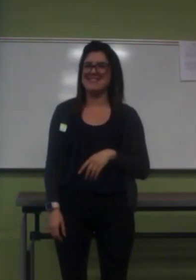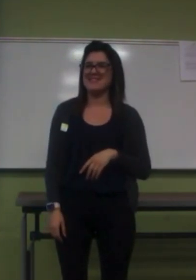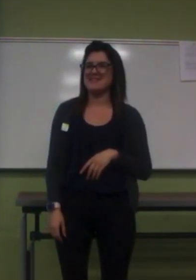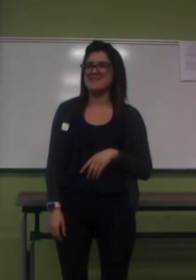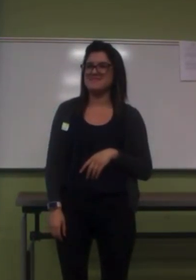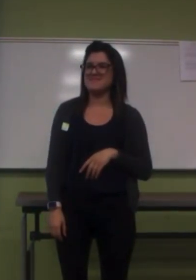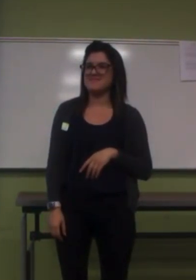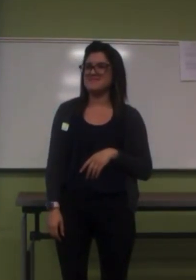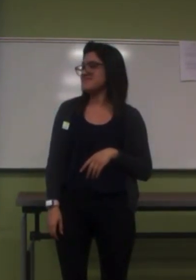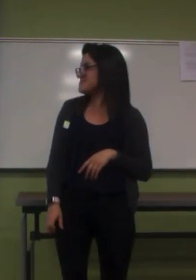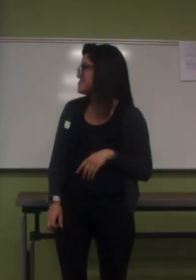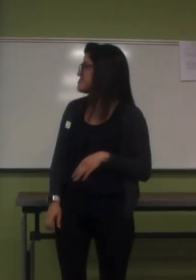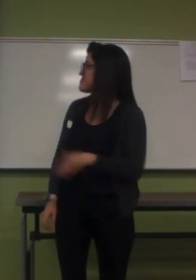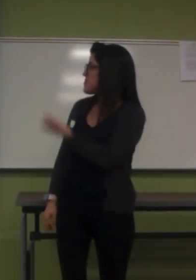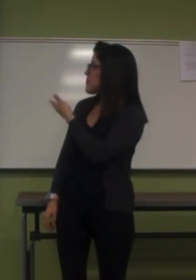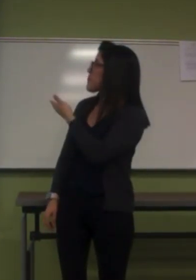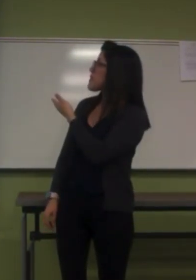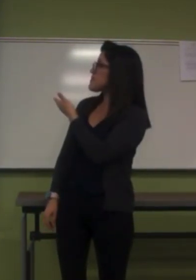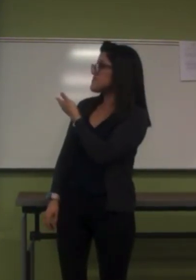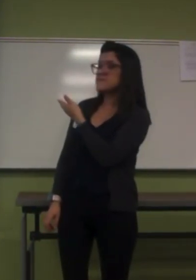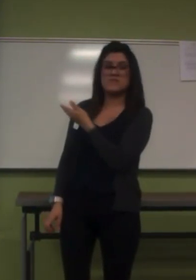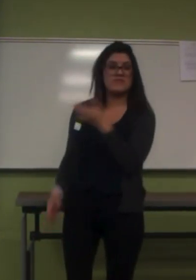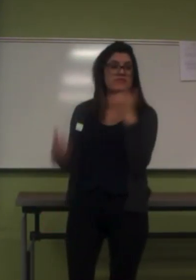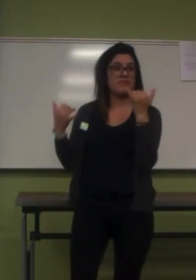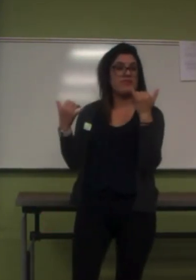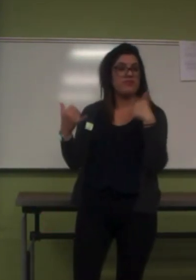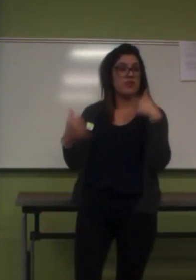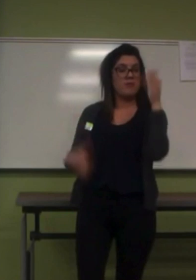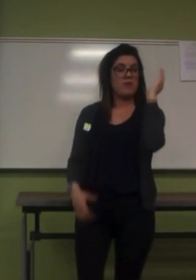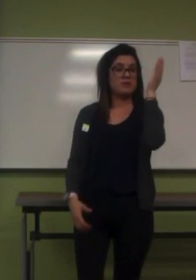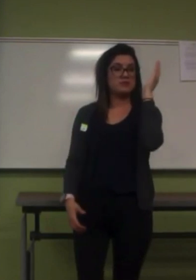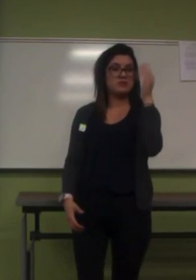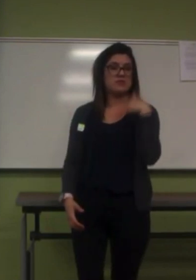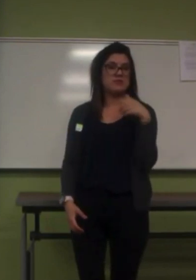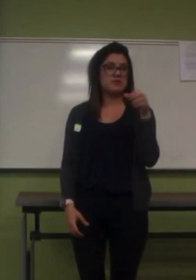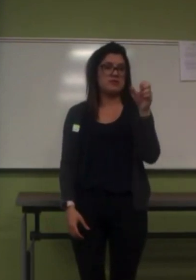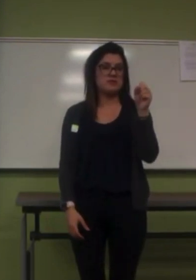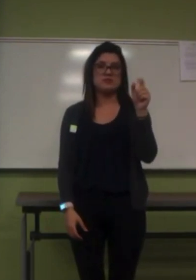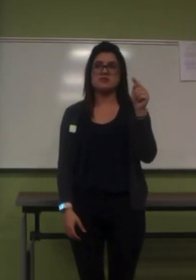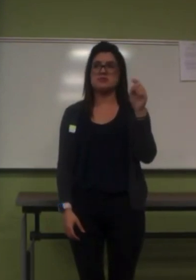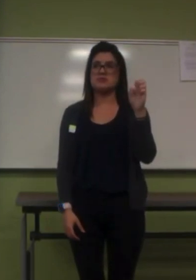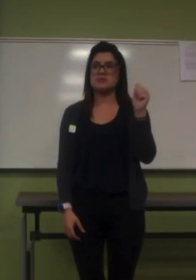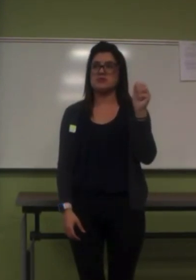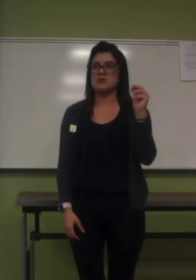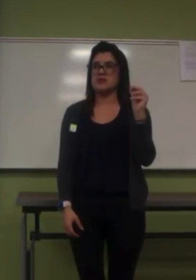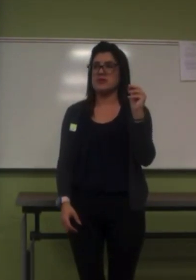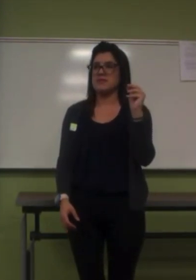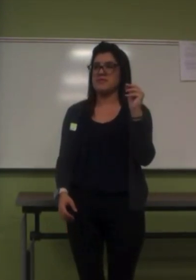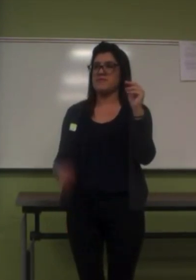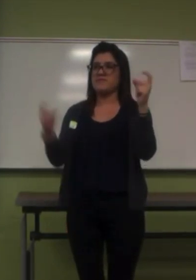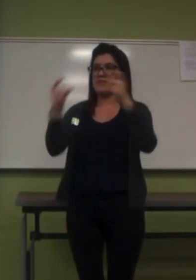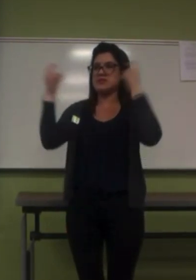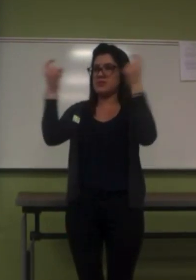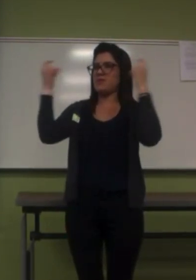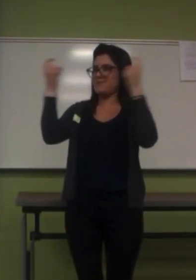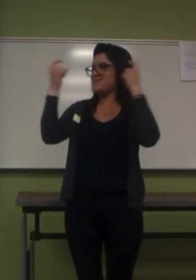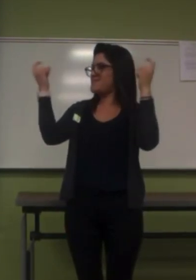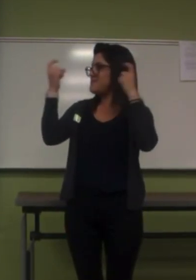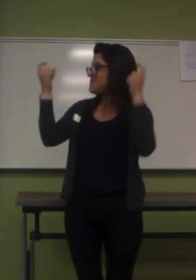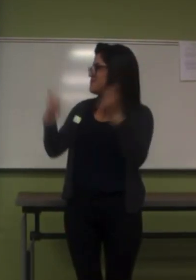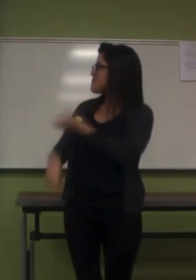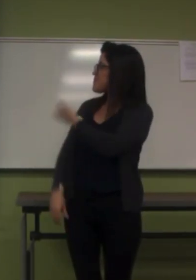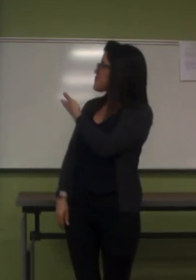So, during our presentation at the STEAM Festival, we showed everybody